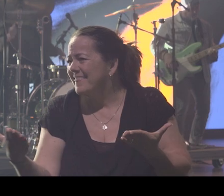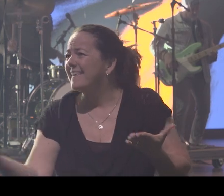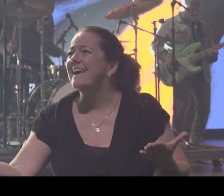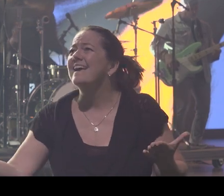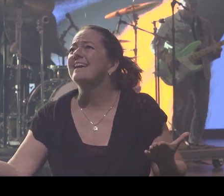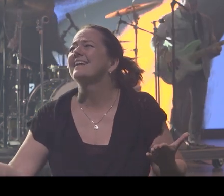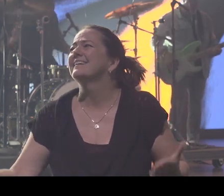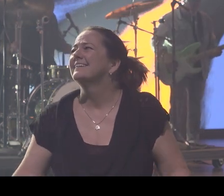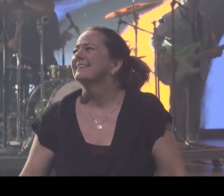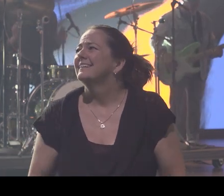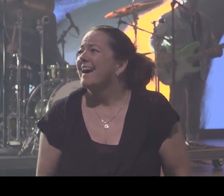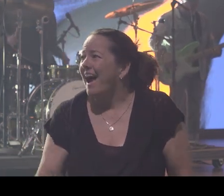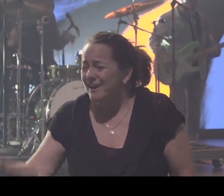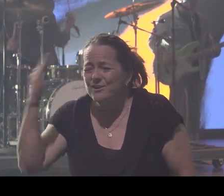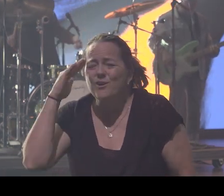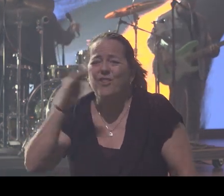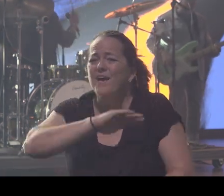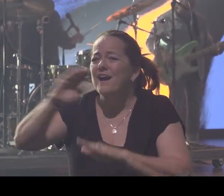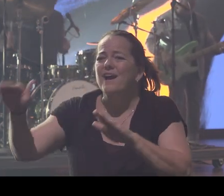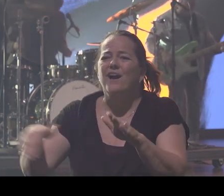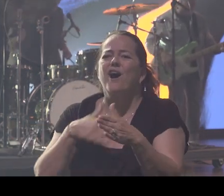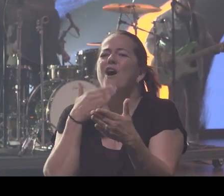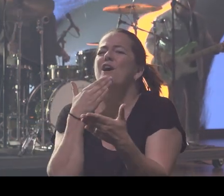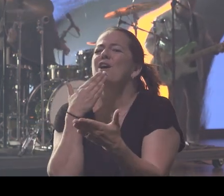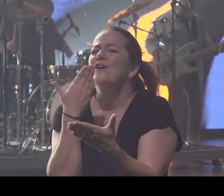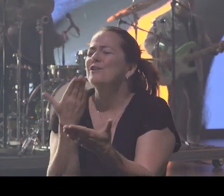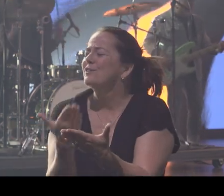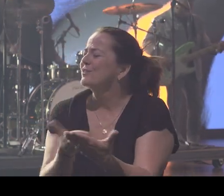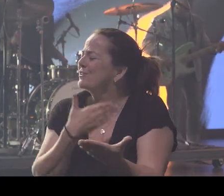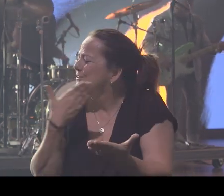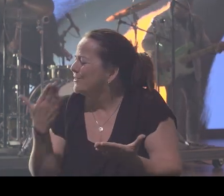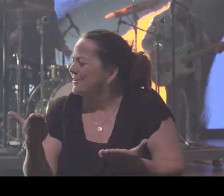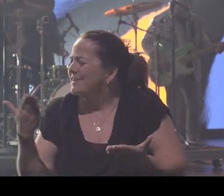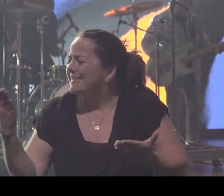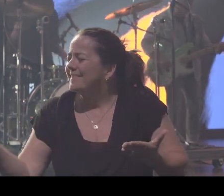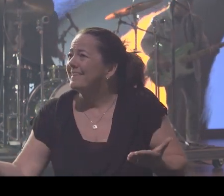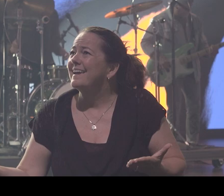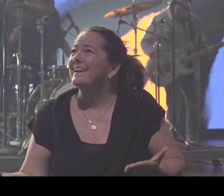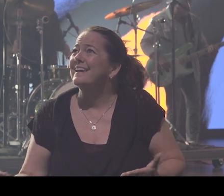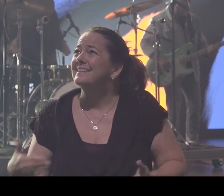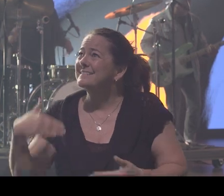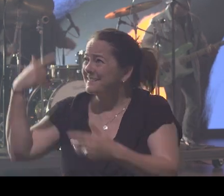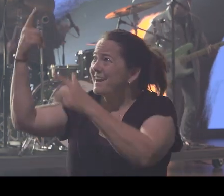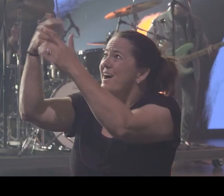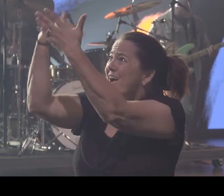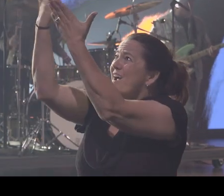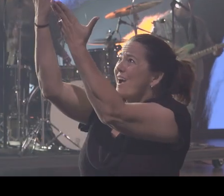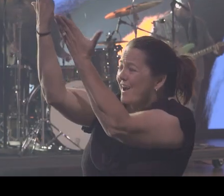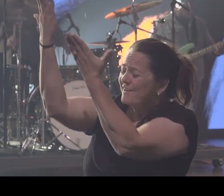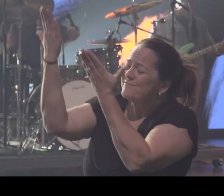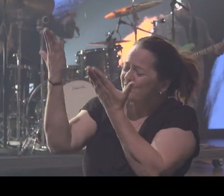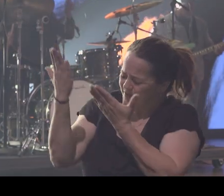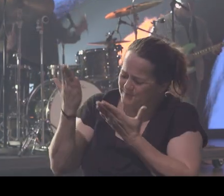it, I know that all good things, they come from you,